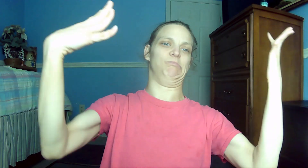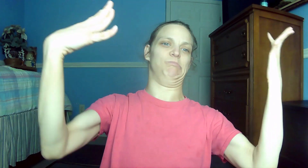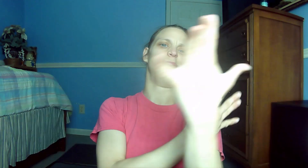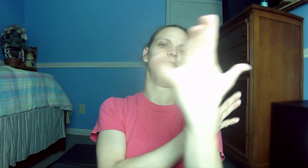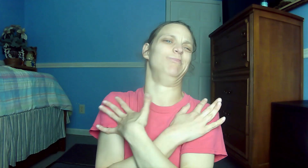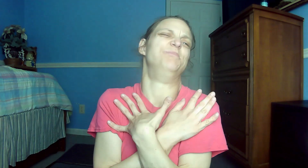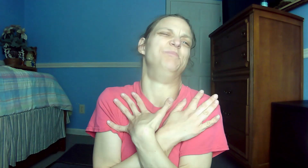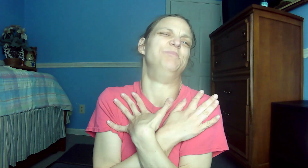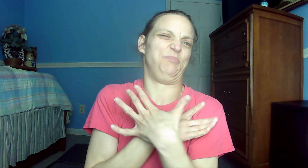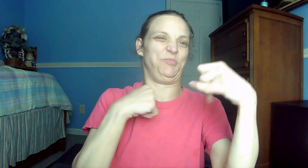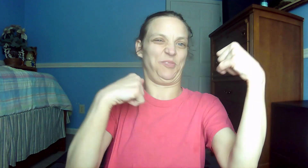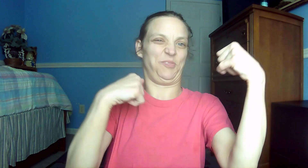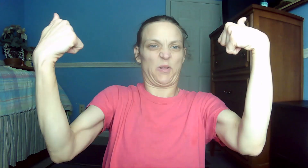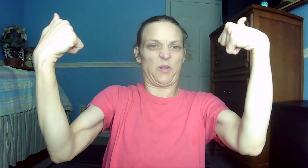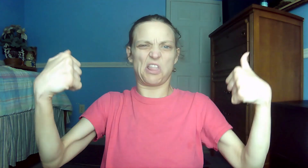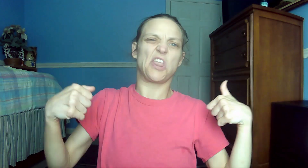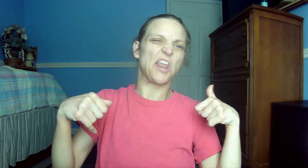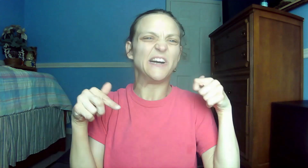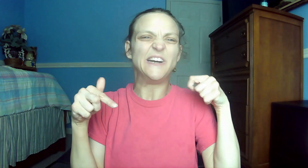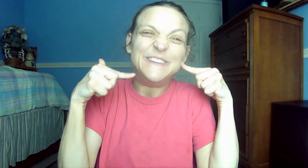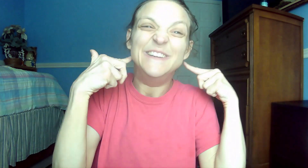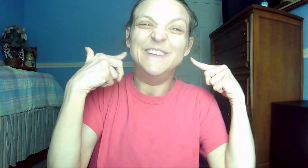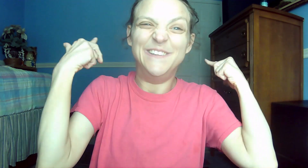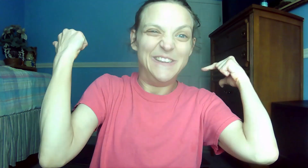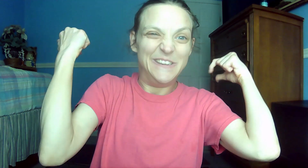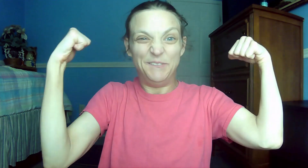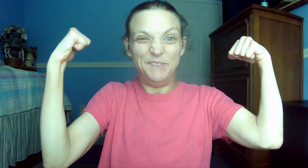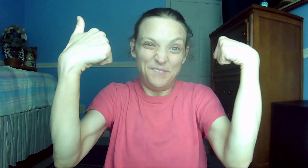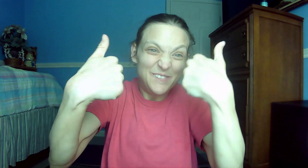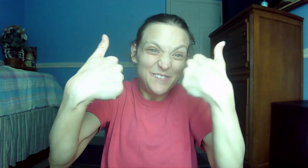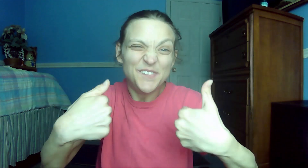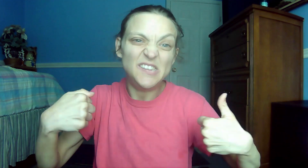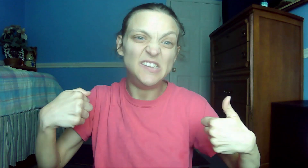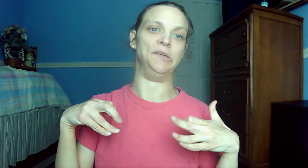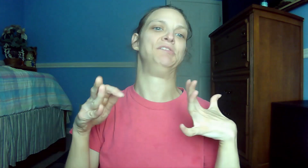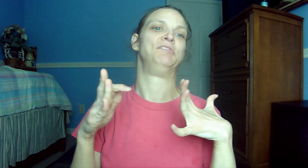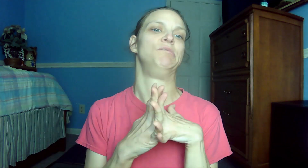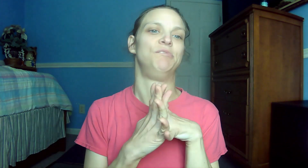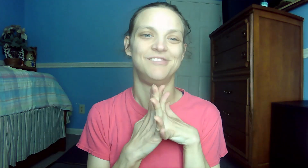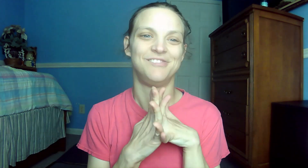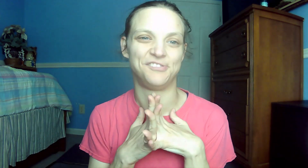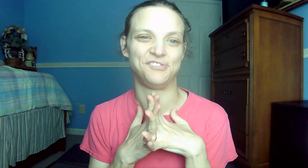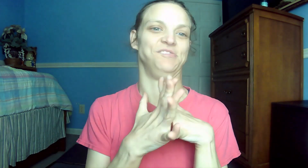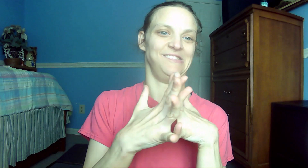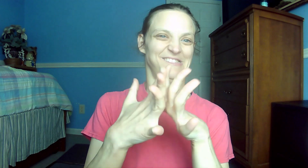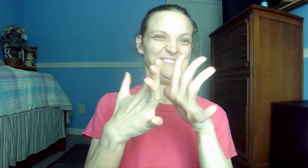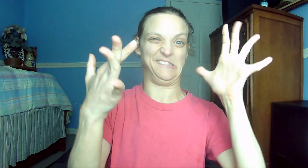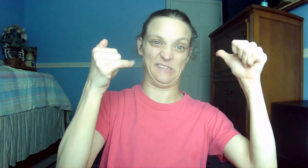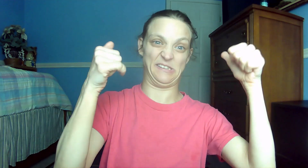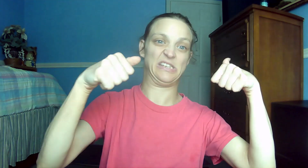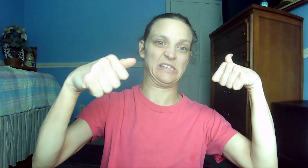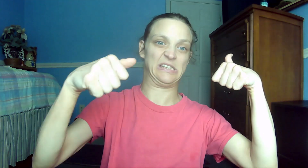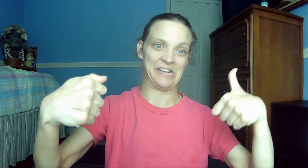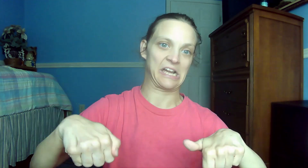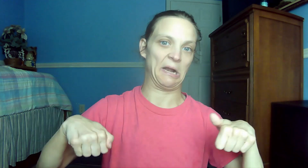peace, patience, kindness, goodness, faithfulness, gentleness, and self-control. 56.